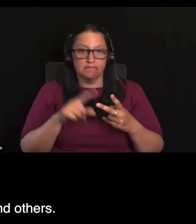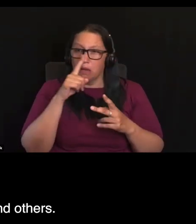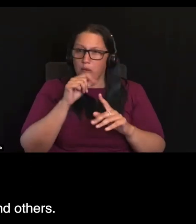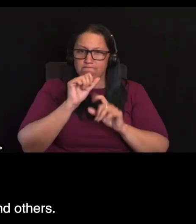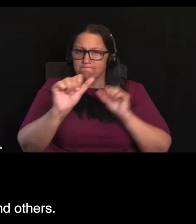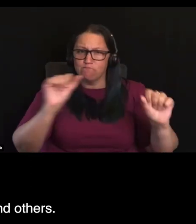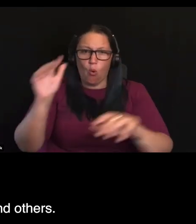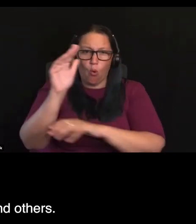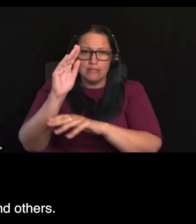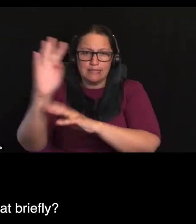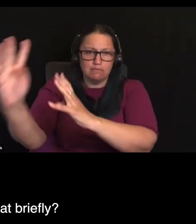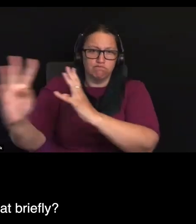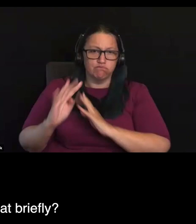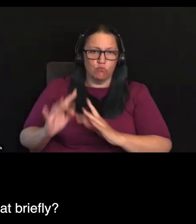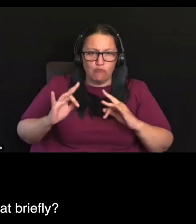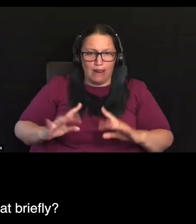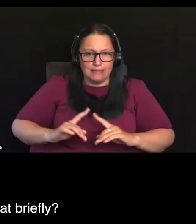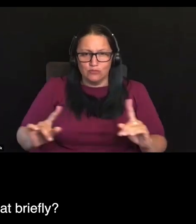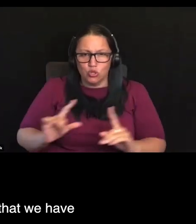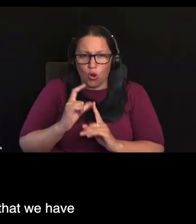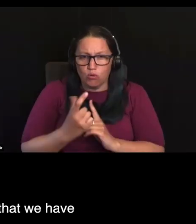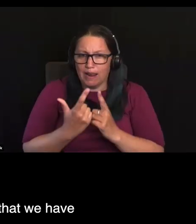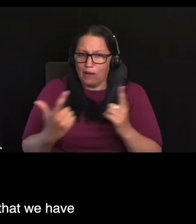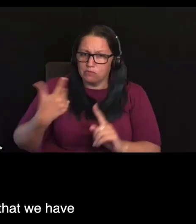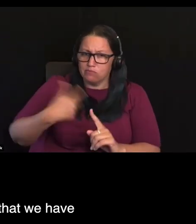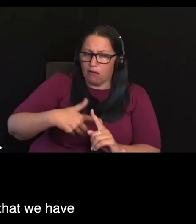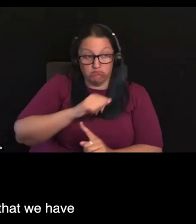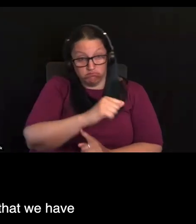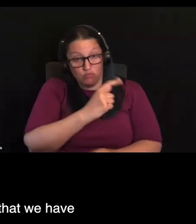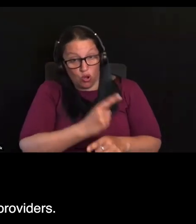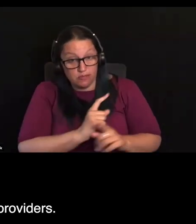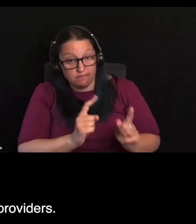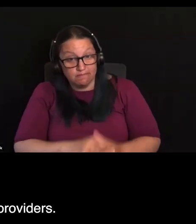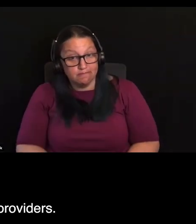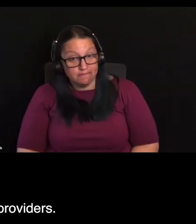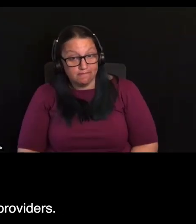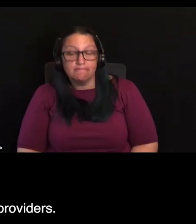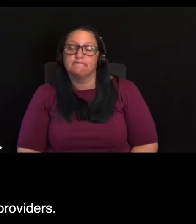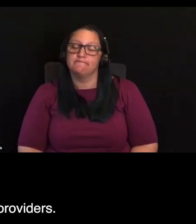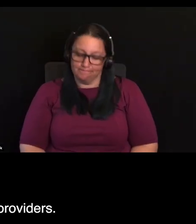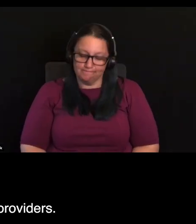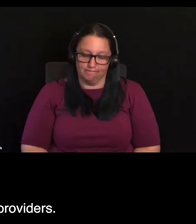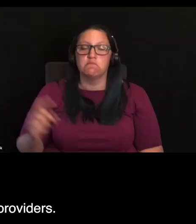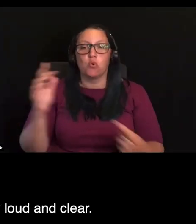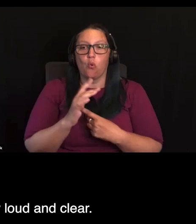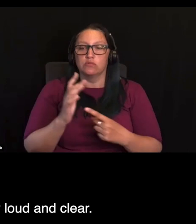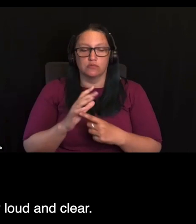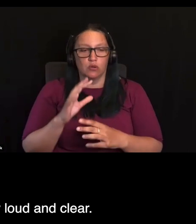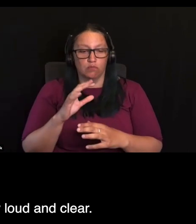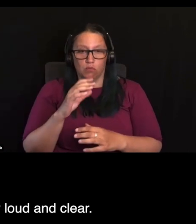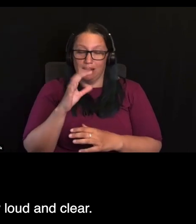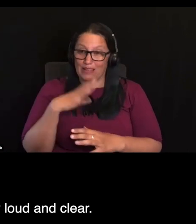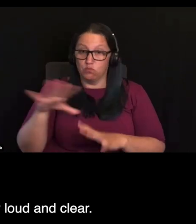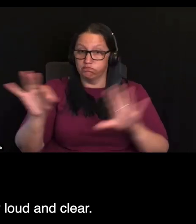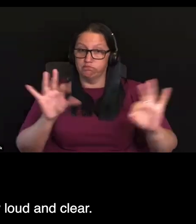consumers and others. Do you want to speak to that briefly? Absolutely. So I think it's key that we have a representative range of providers. I think